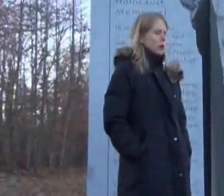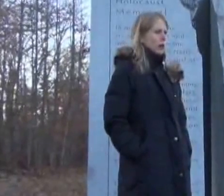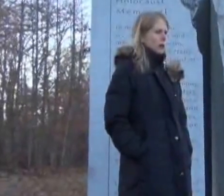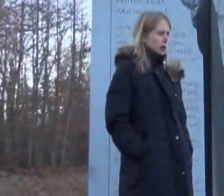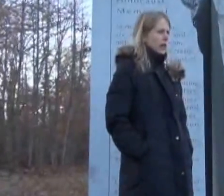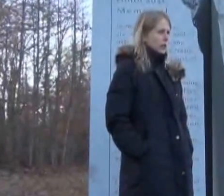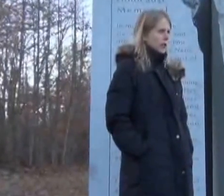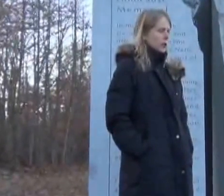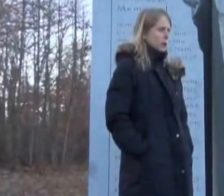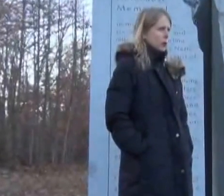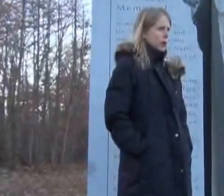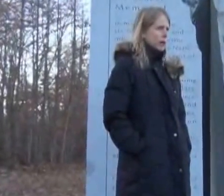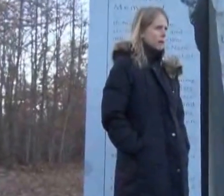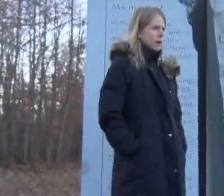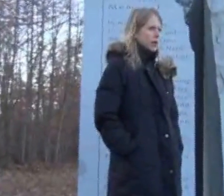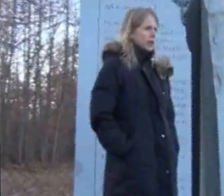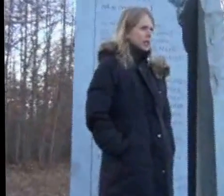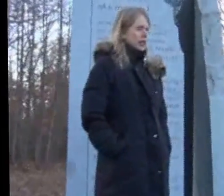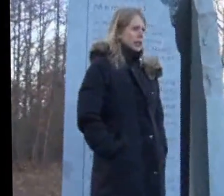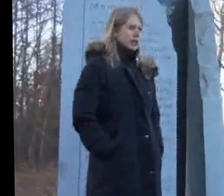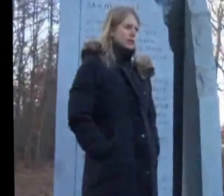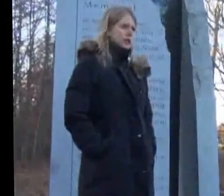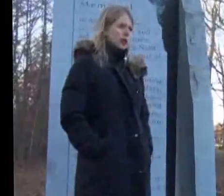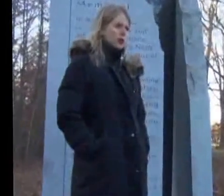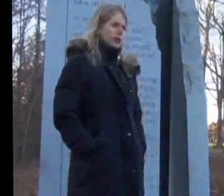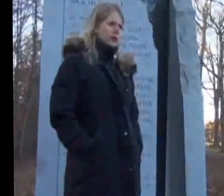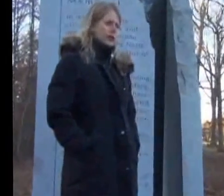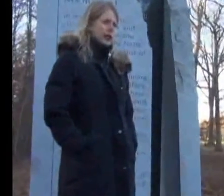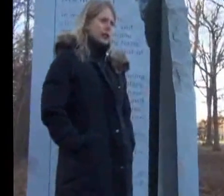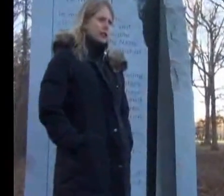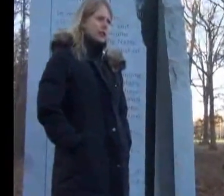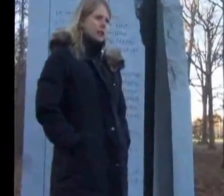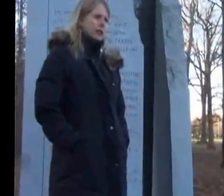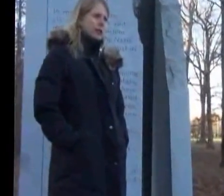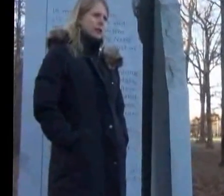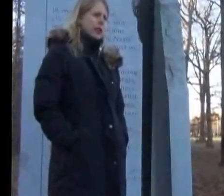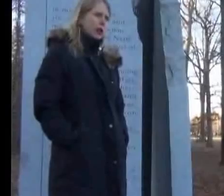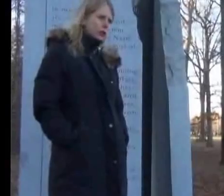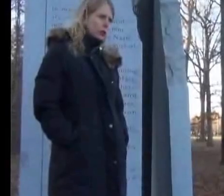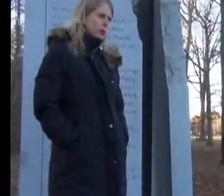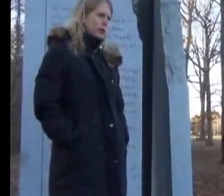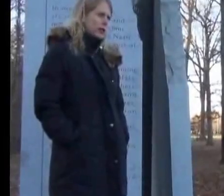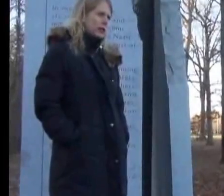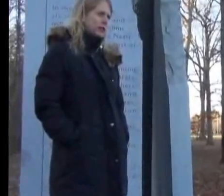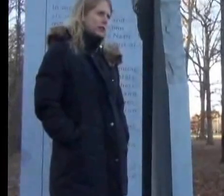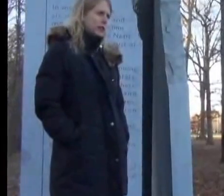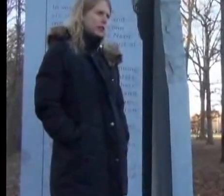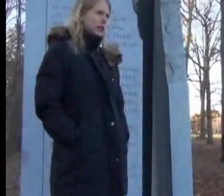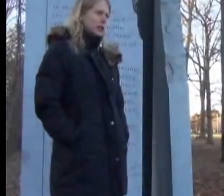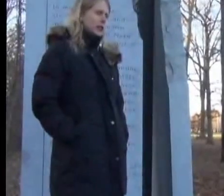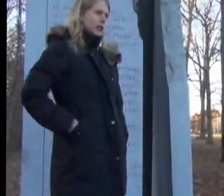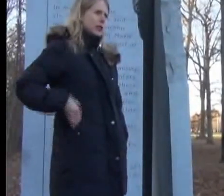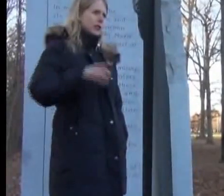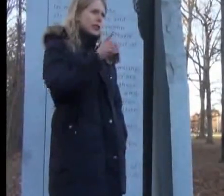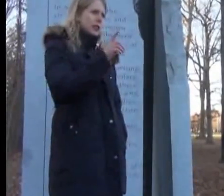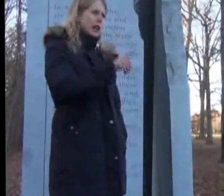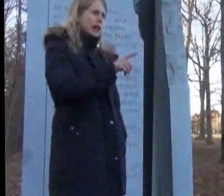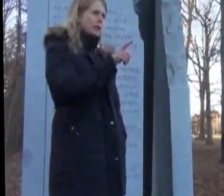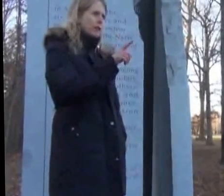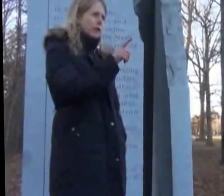crying and you need to be quiet. And so he said that they also realized that the line for